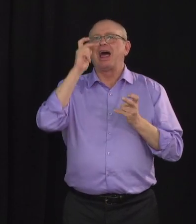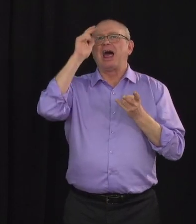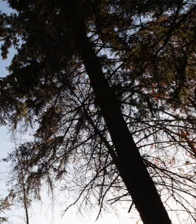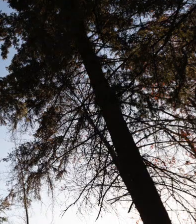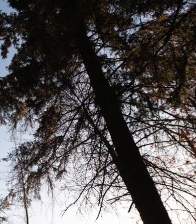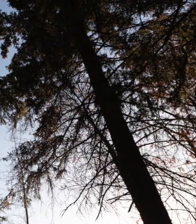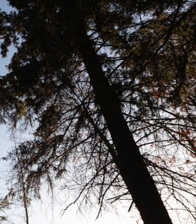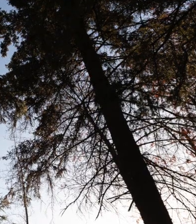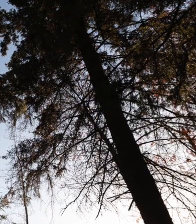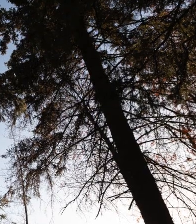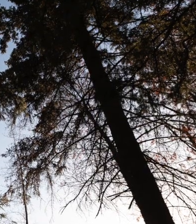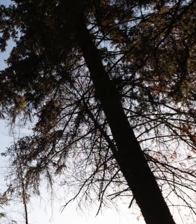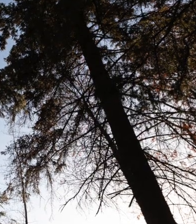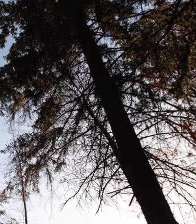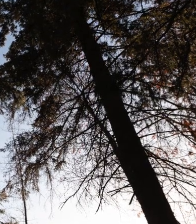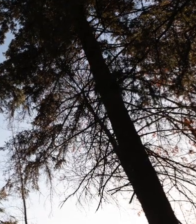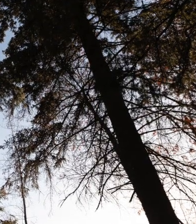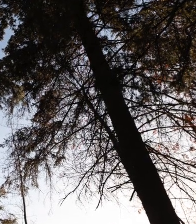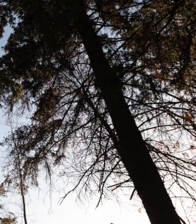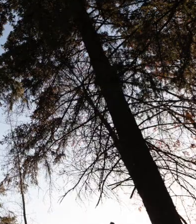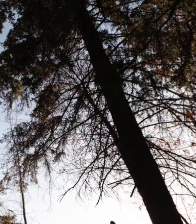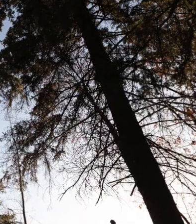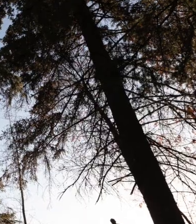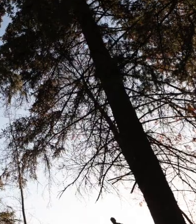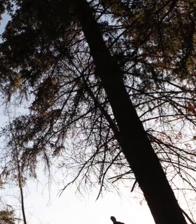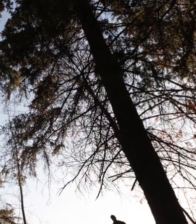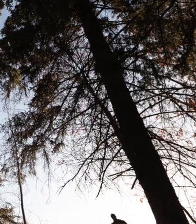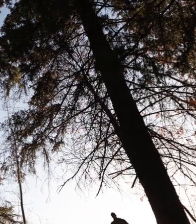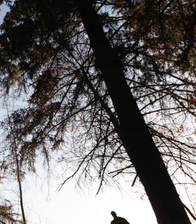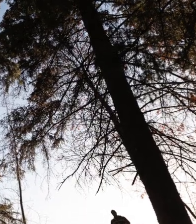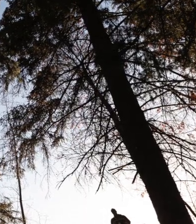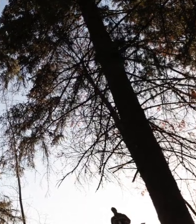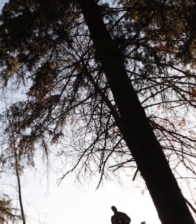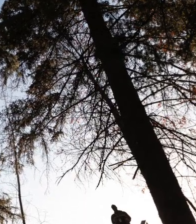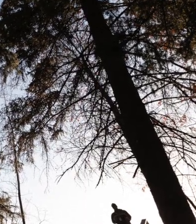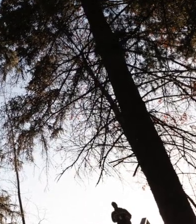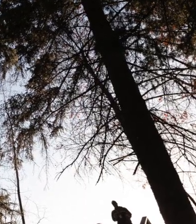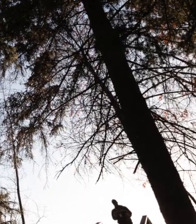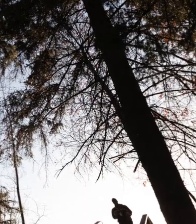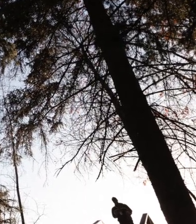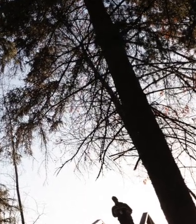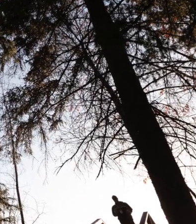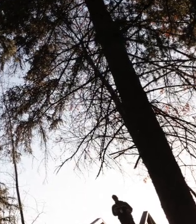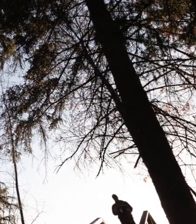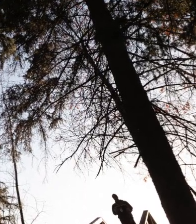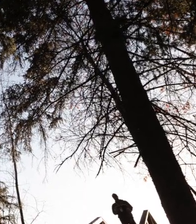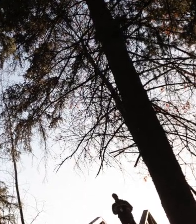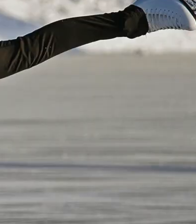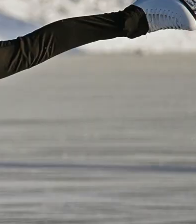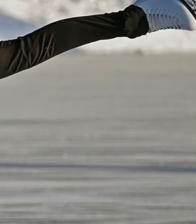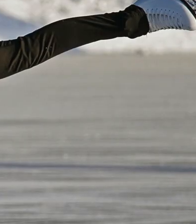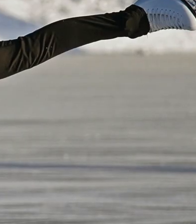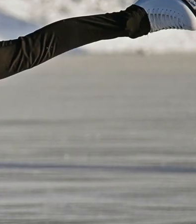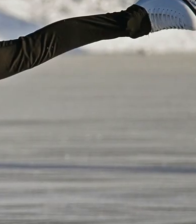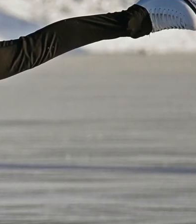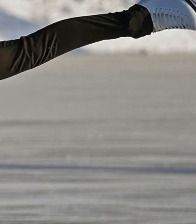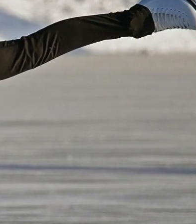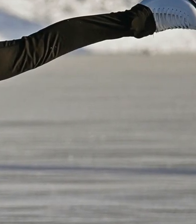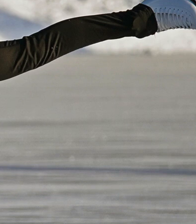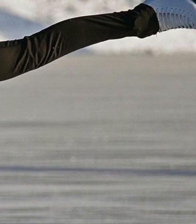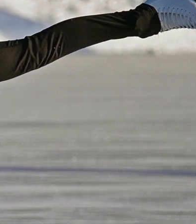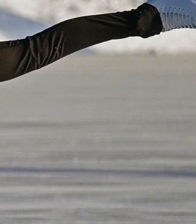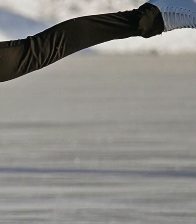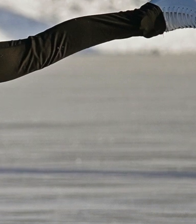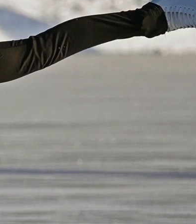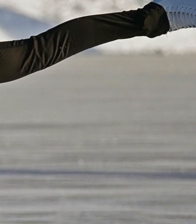The overwhelming majority of Albertans are doing their part, not only by following the restrictions, but by embracing the spirit of them.